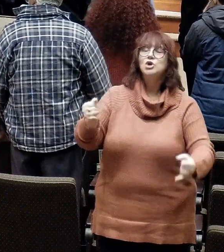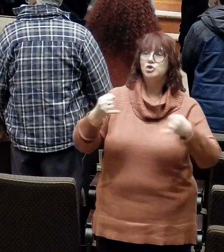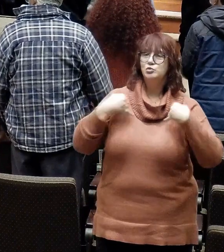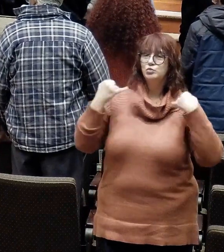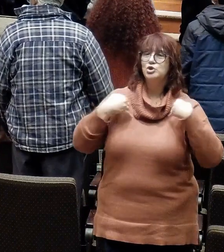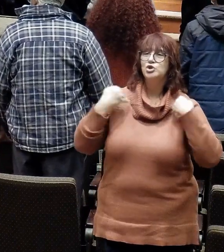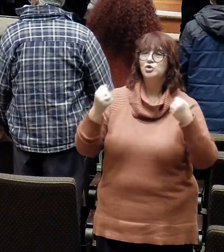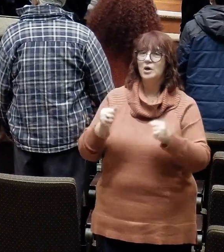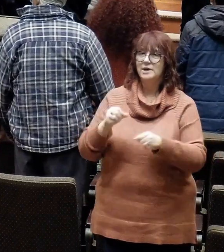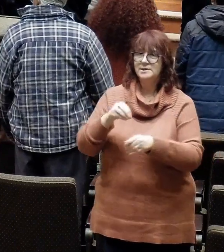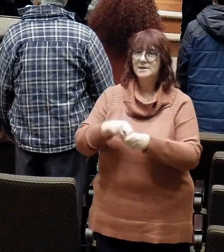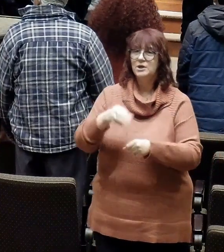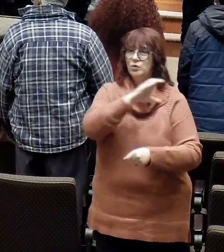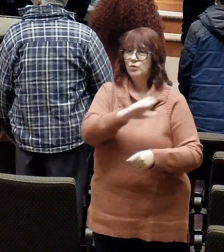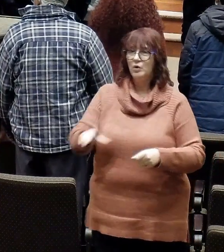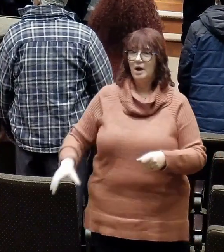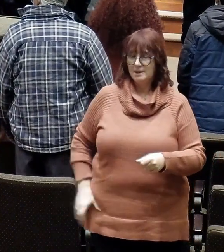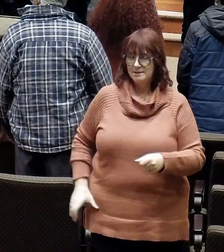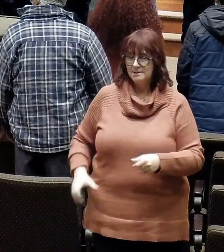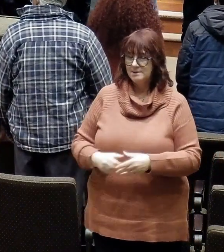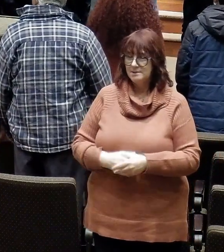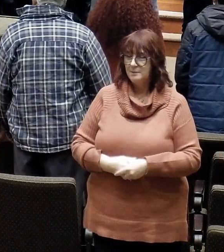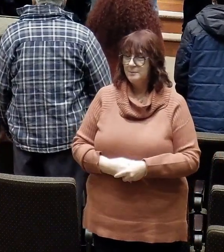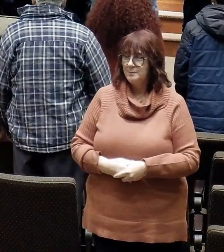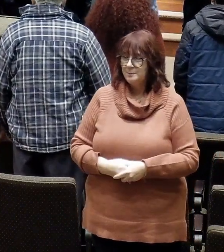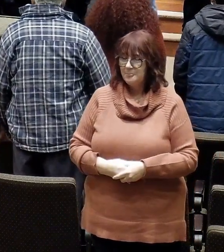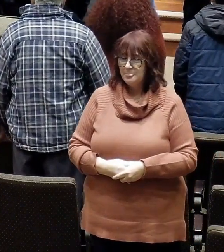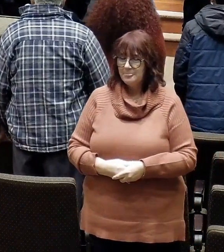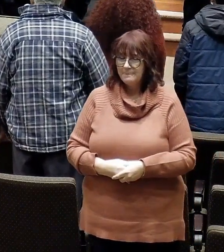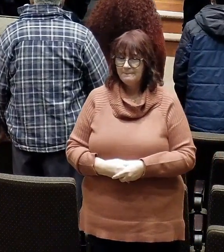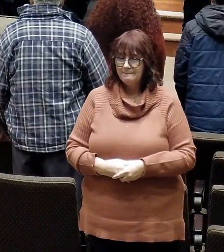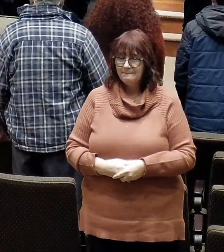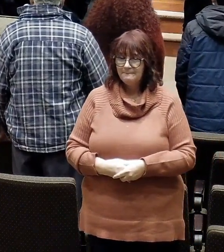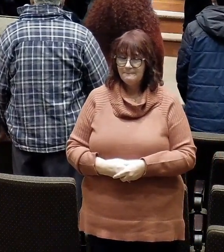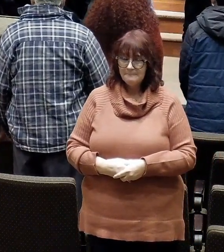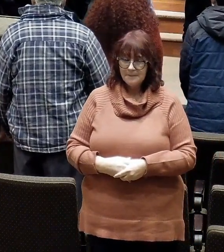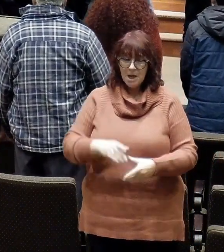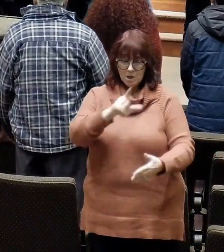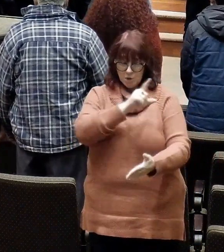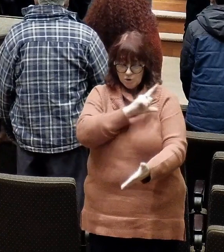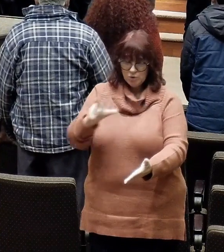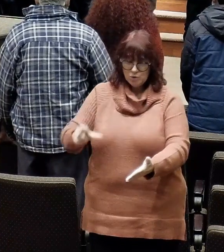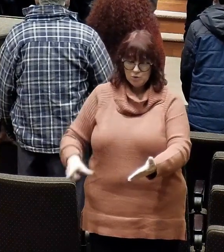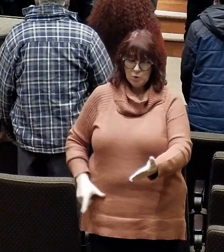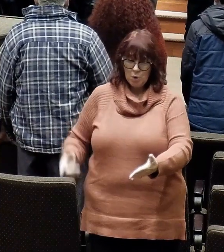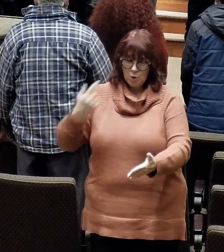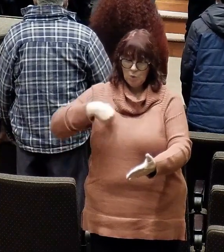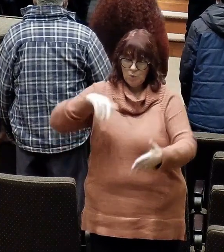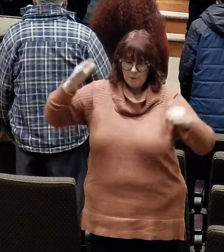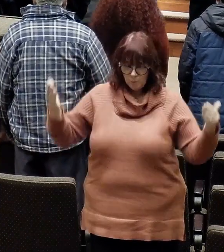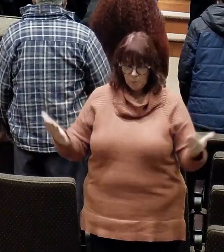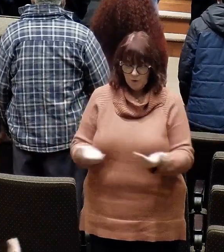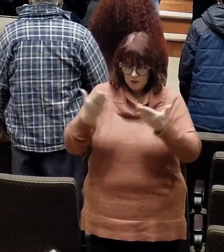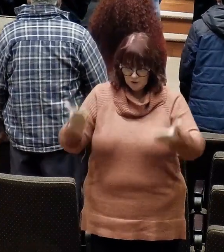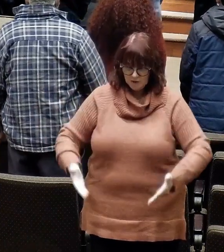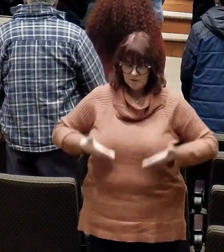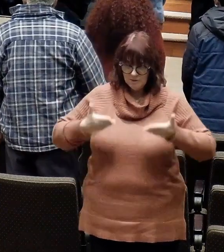greet Thee. Let's sing it together. Yea, Lord, we greet Thee. Born